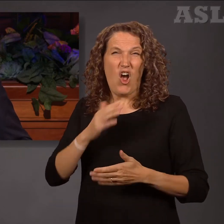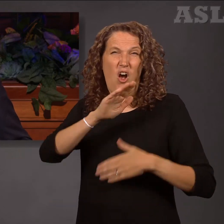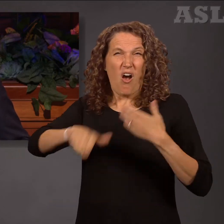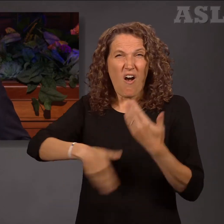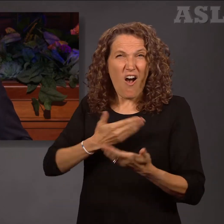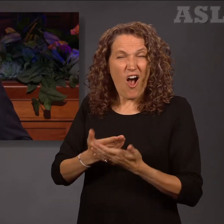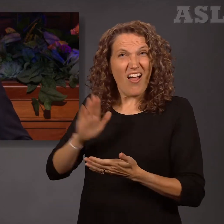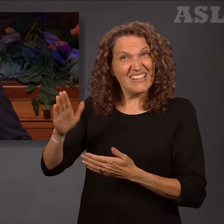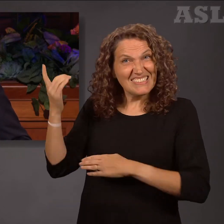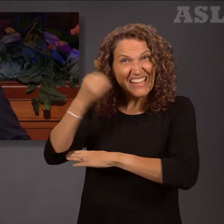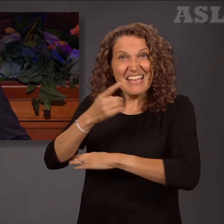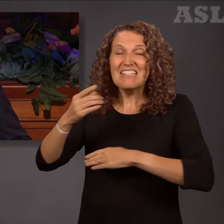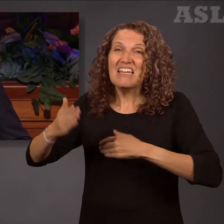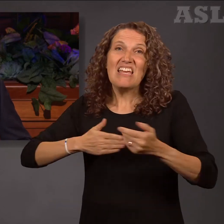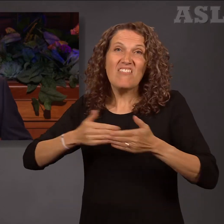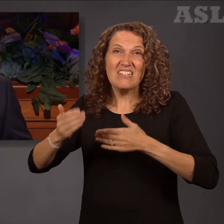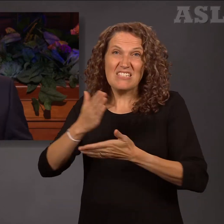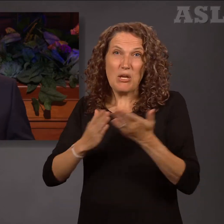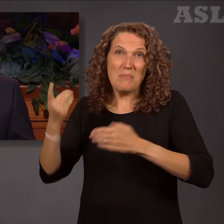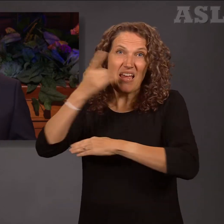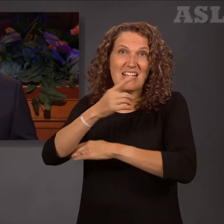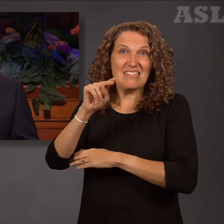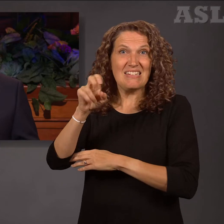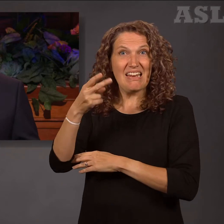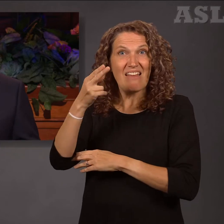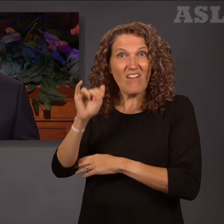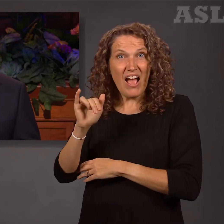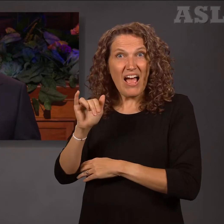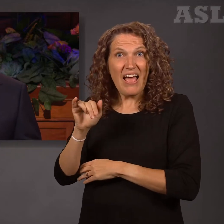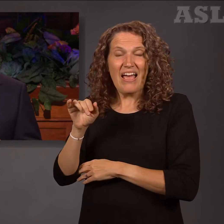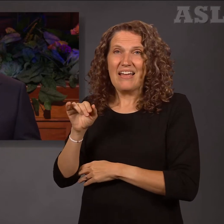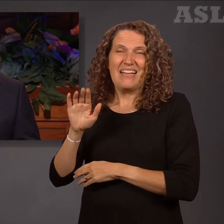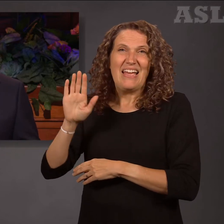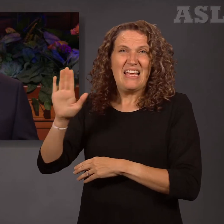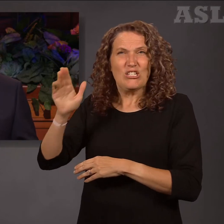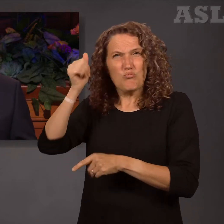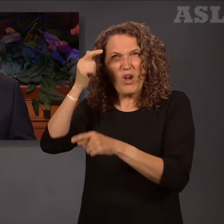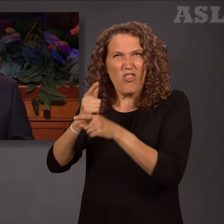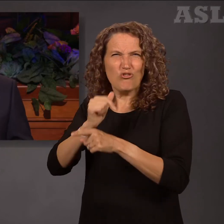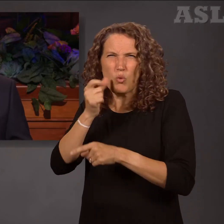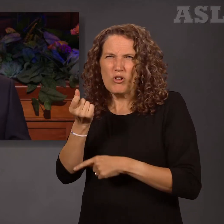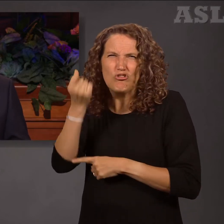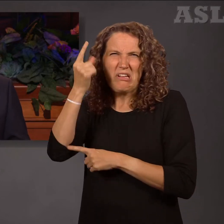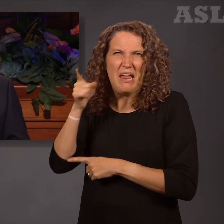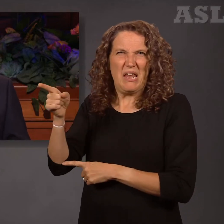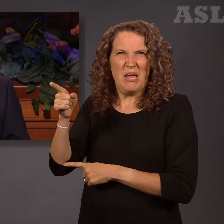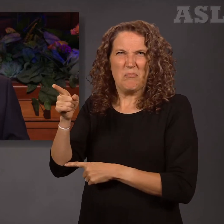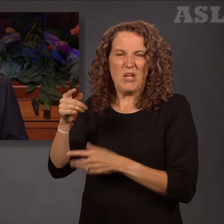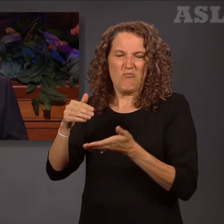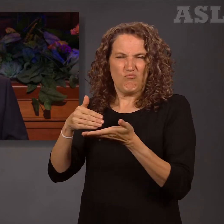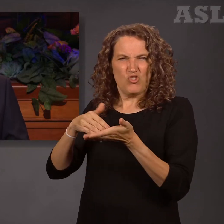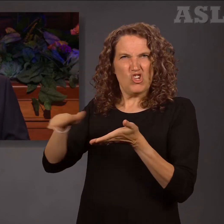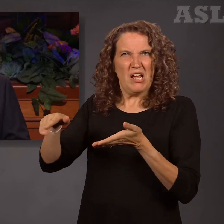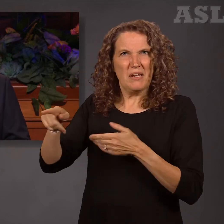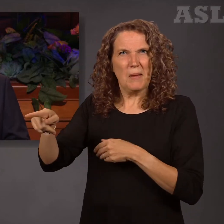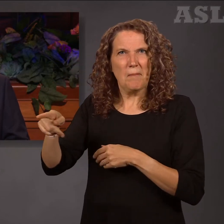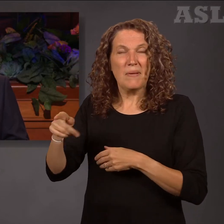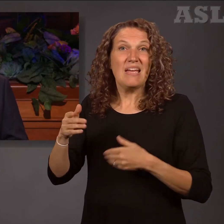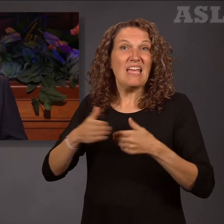even the days that Nephi suffered during the incomprehension and rejections of his own brothers, even when they tied him up on the